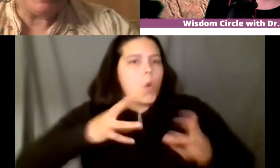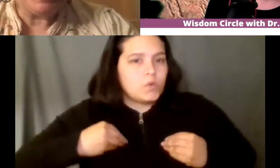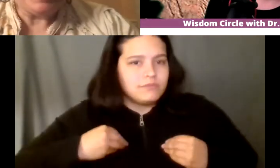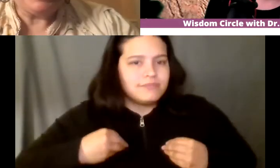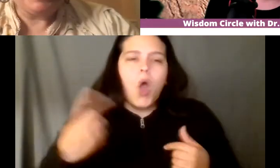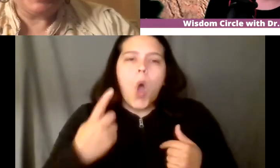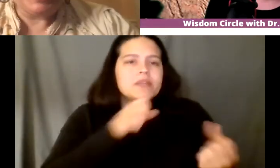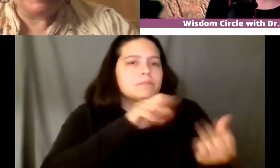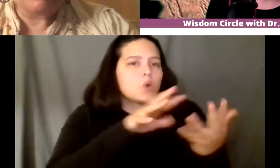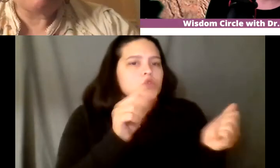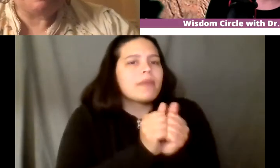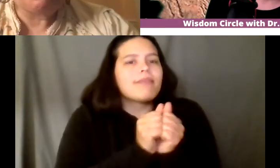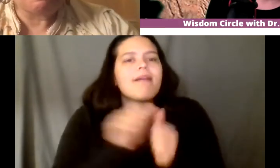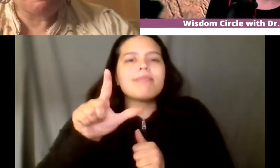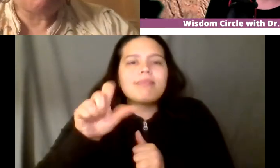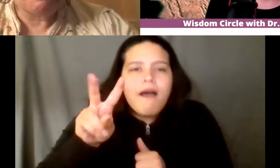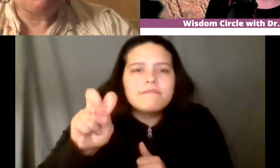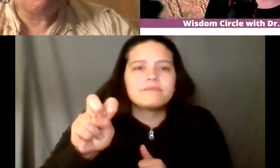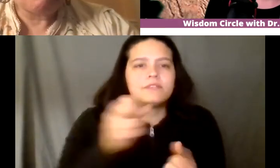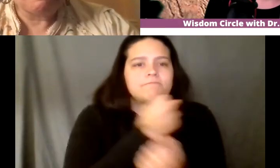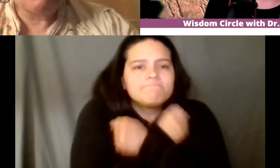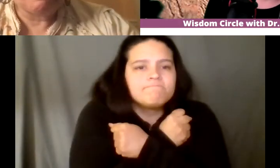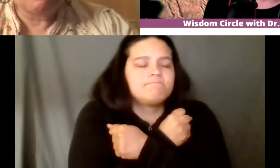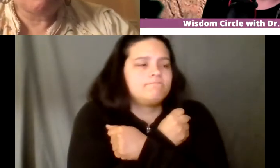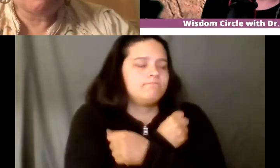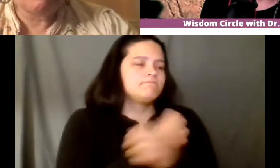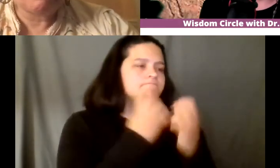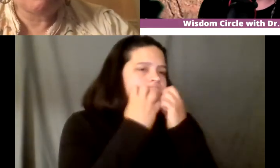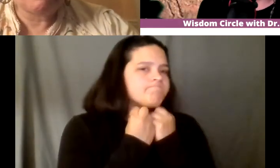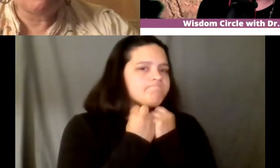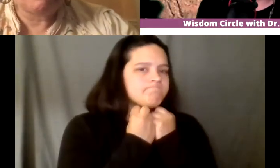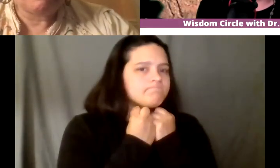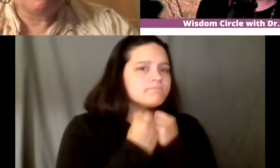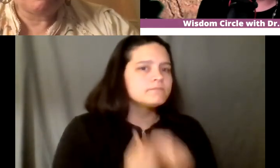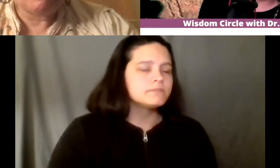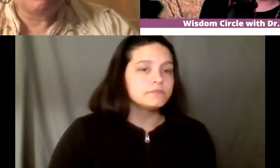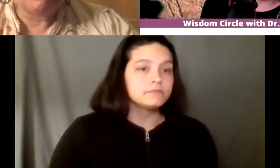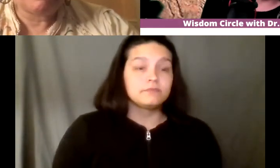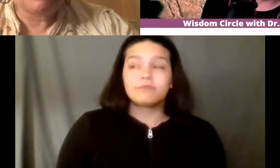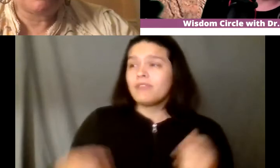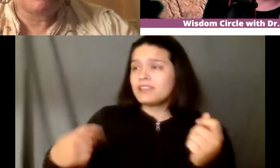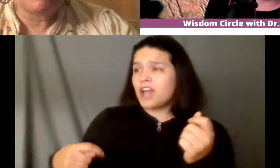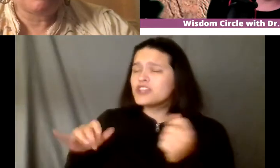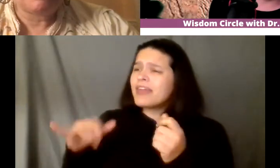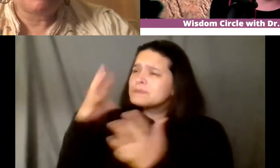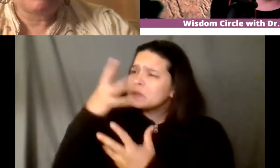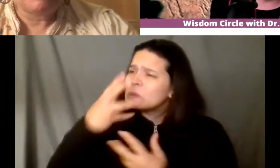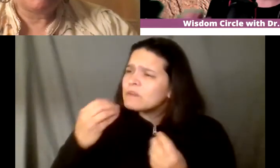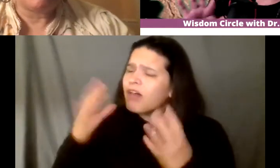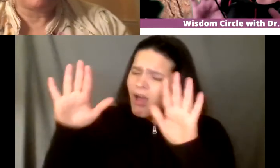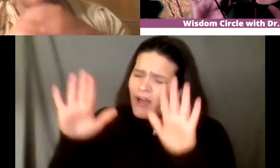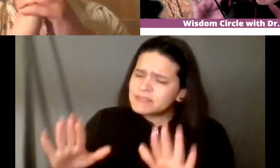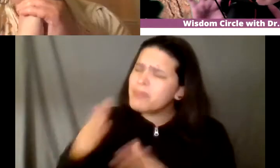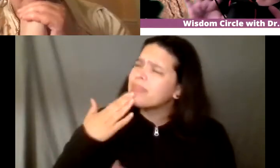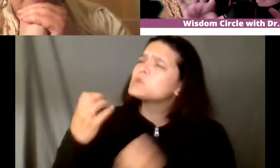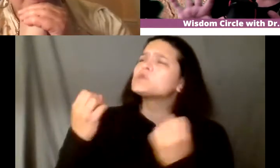yes yes beautiful that is so awesome well thank you very much for walking